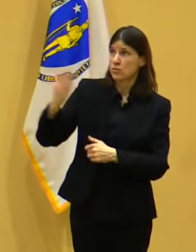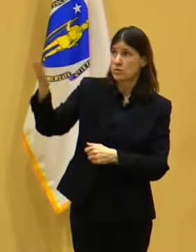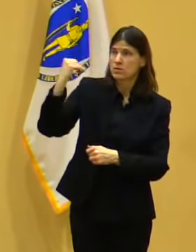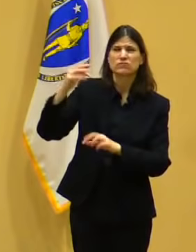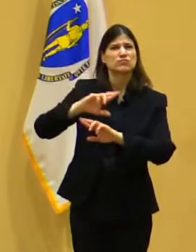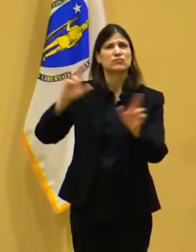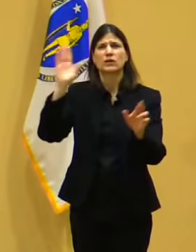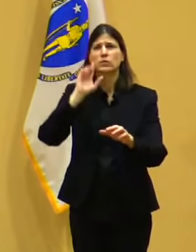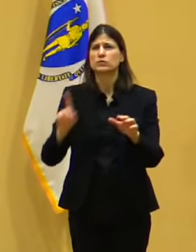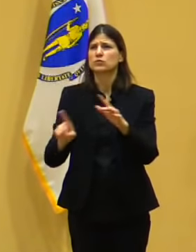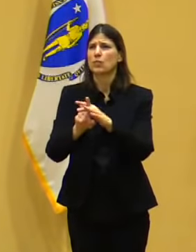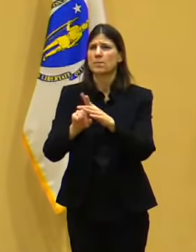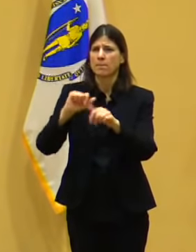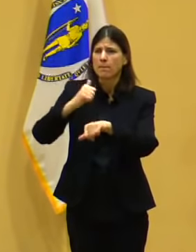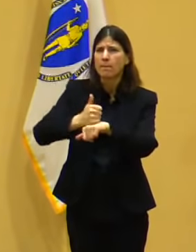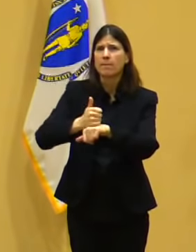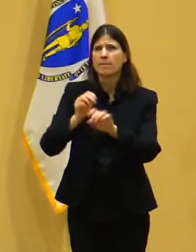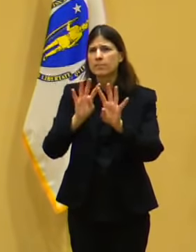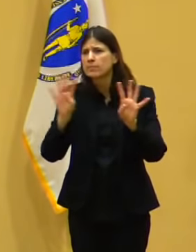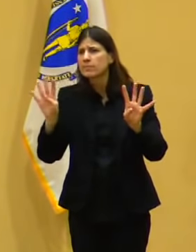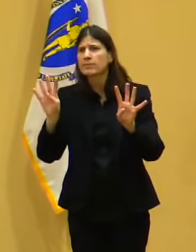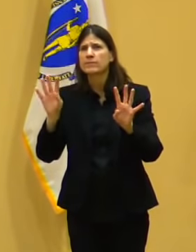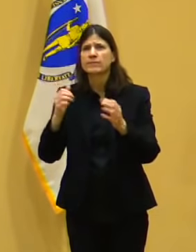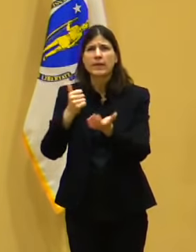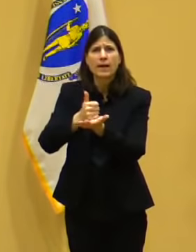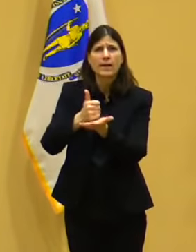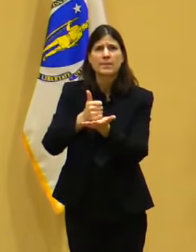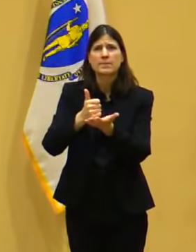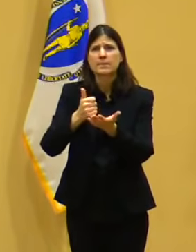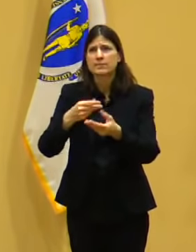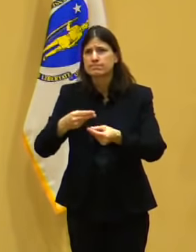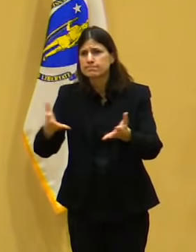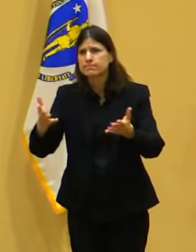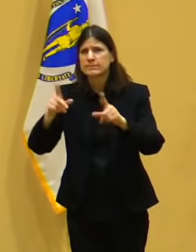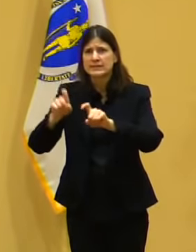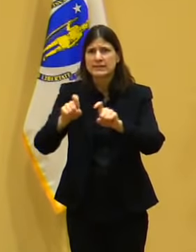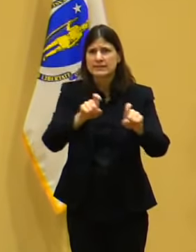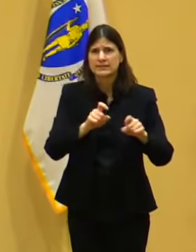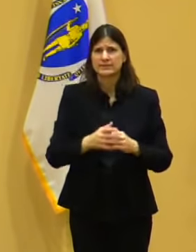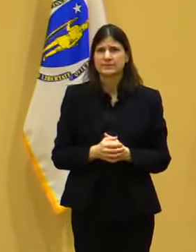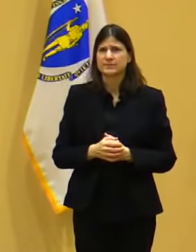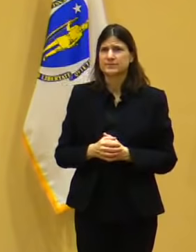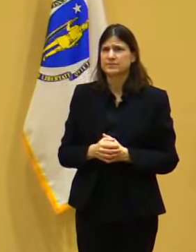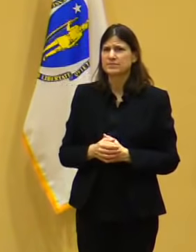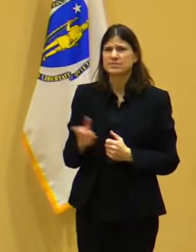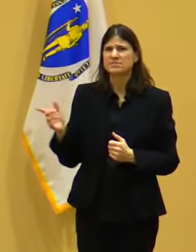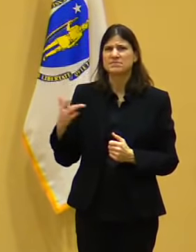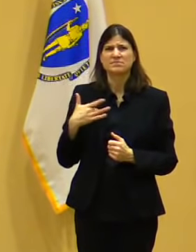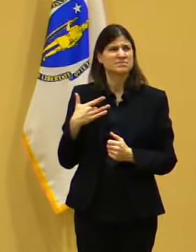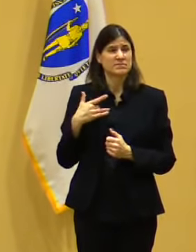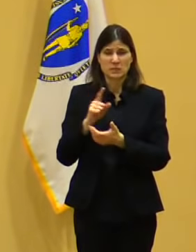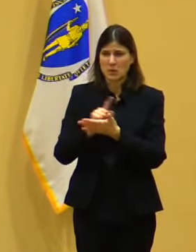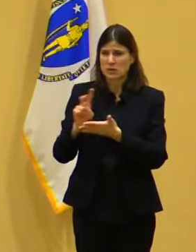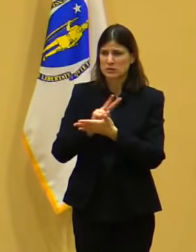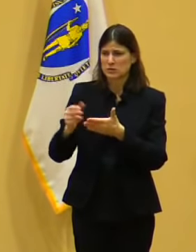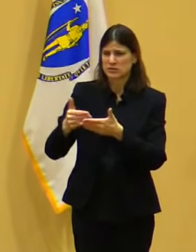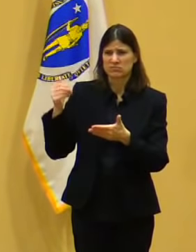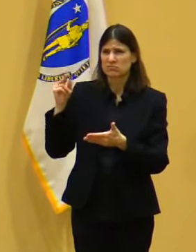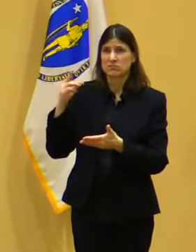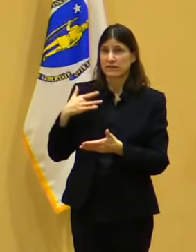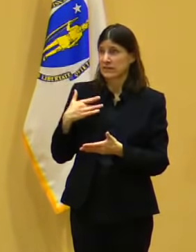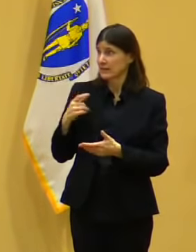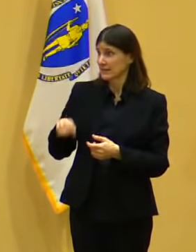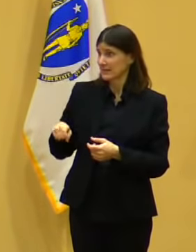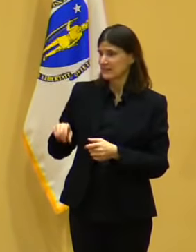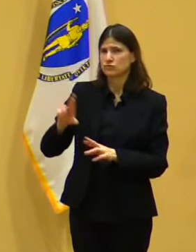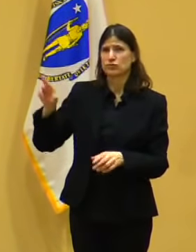they do. I don't need to give them a heck of a lot of lead time to ask them to get involved in stuff. Sir, you're